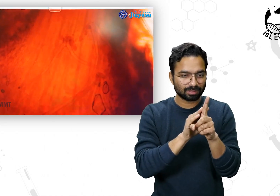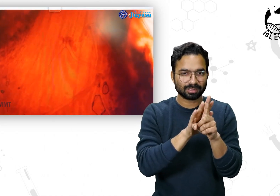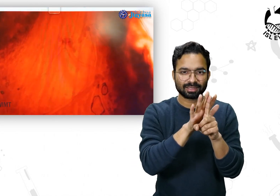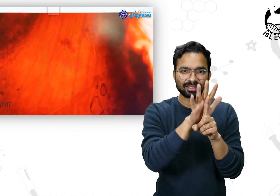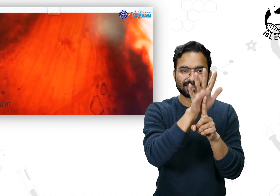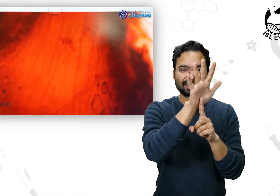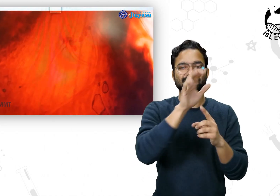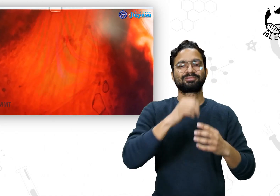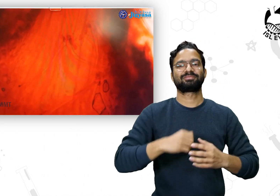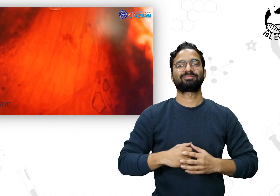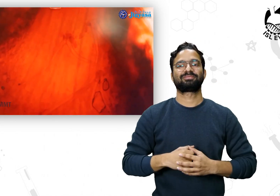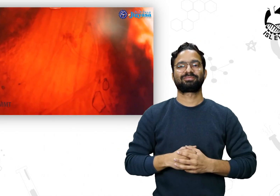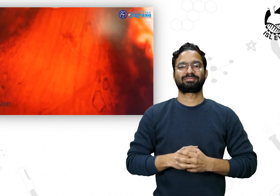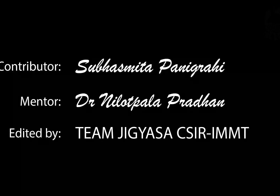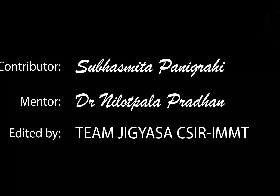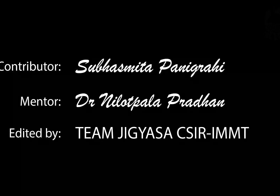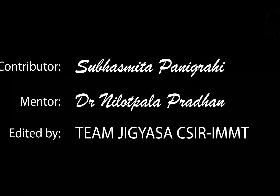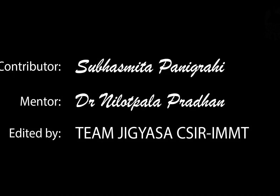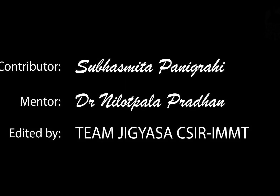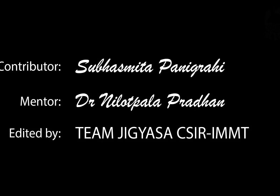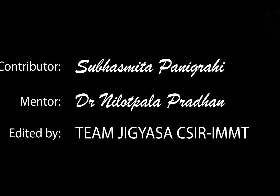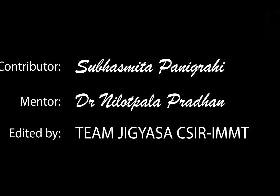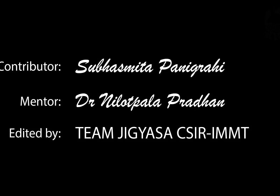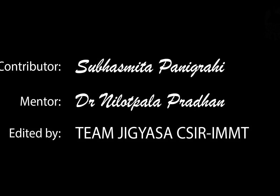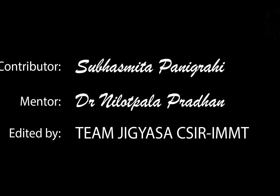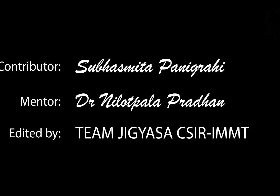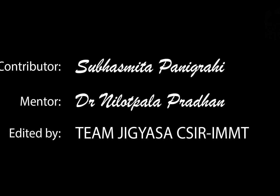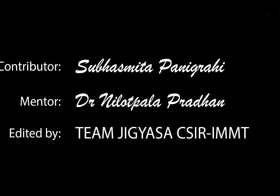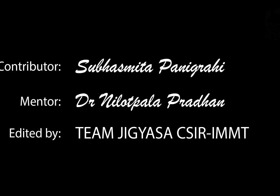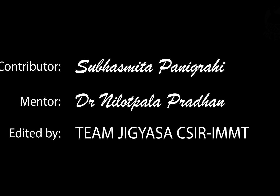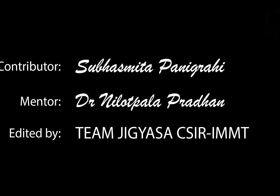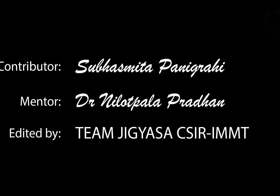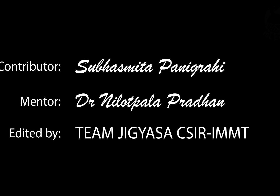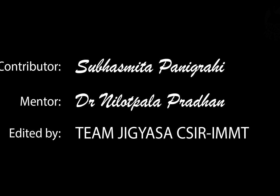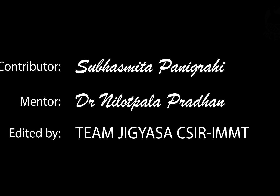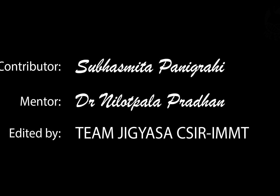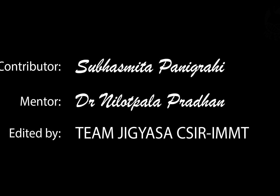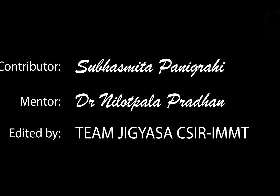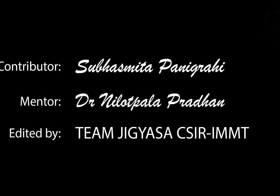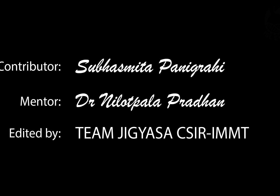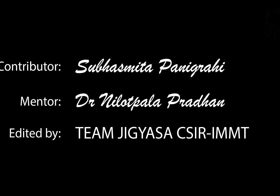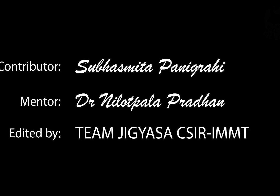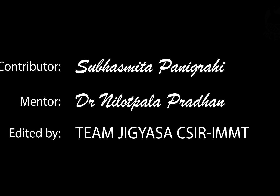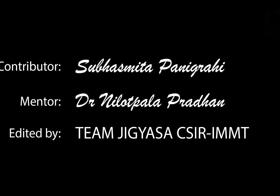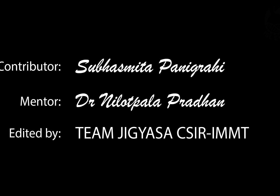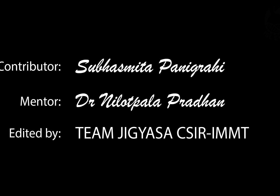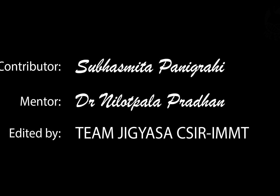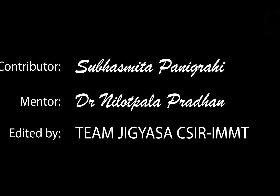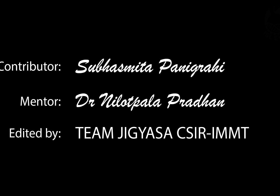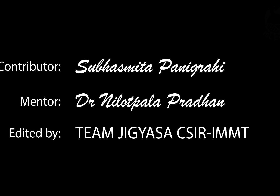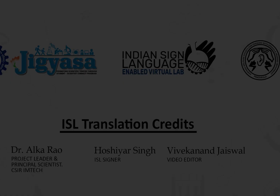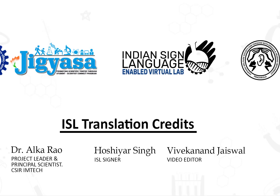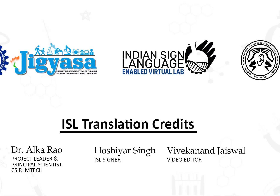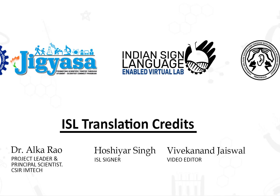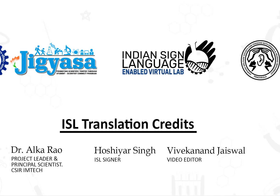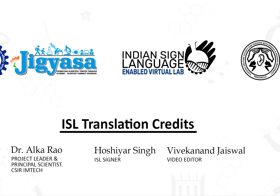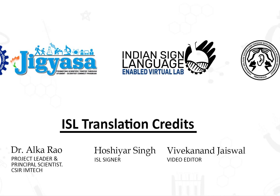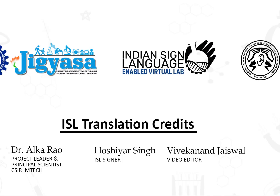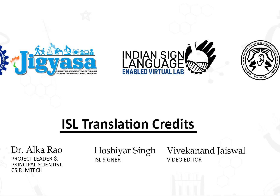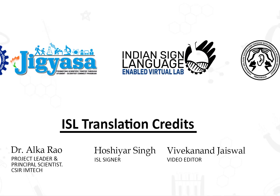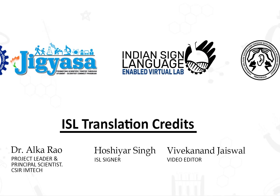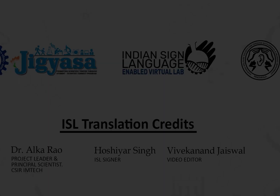germinated pollen tubes here. They are notes florida pullin. Congratulations. You